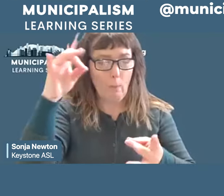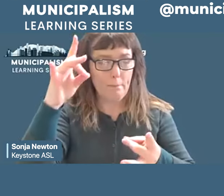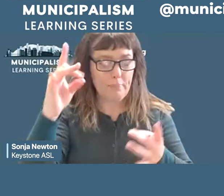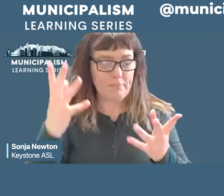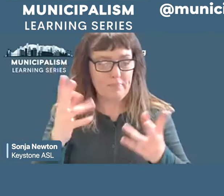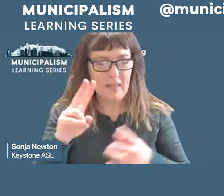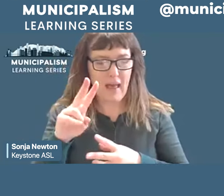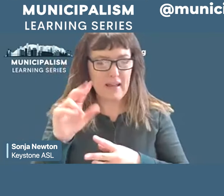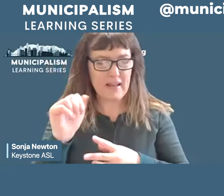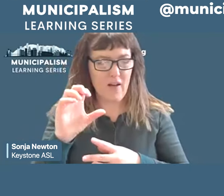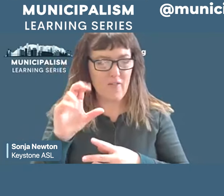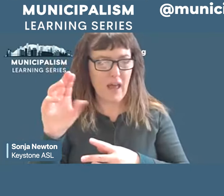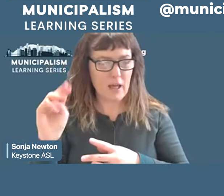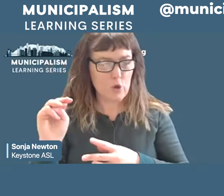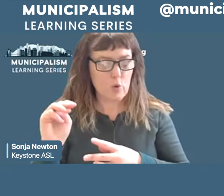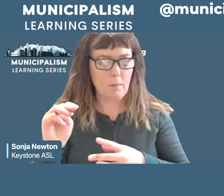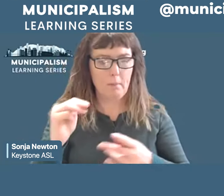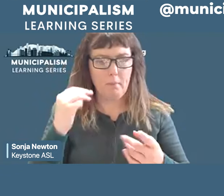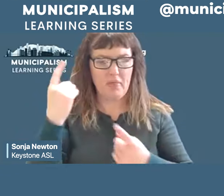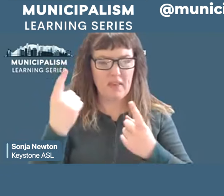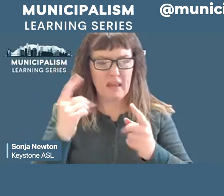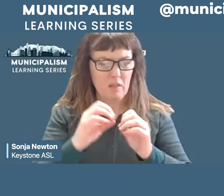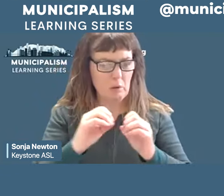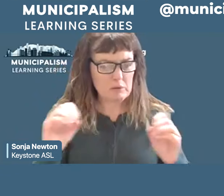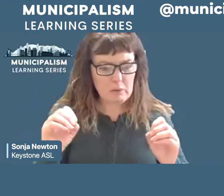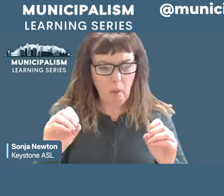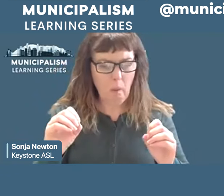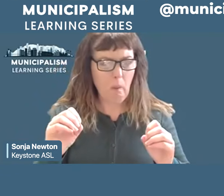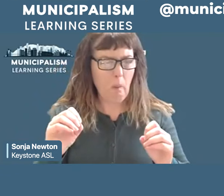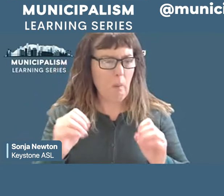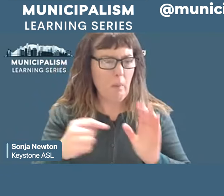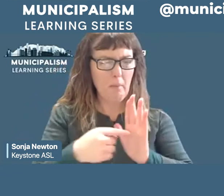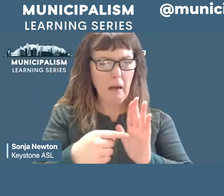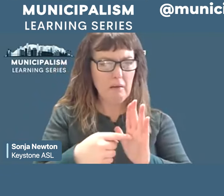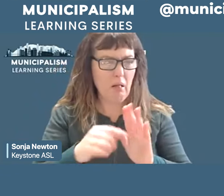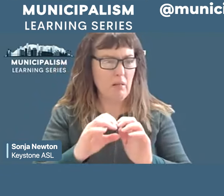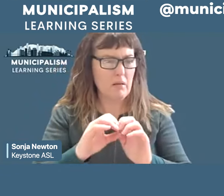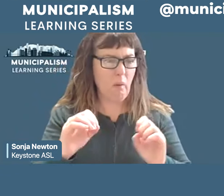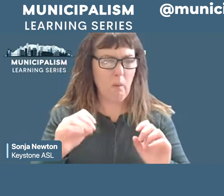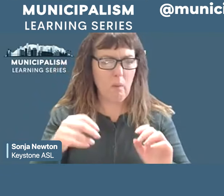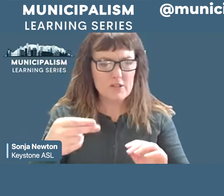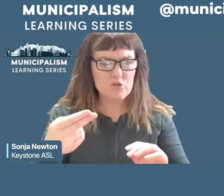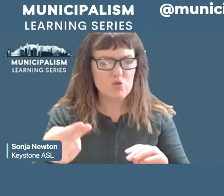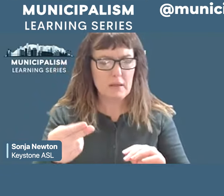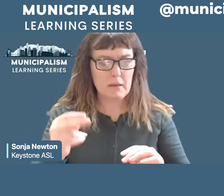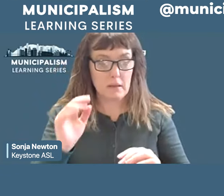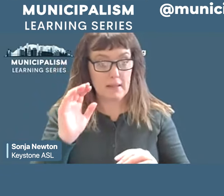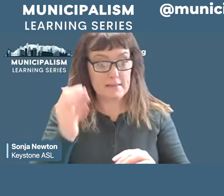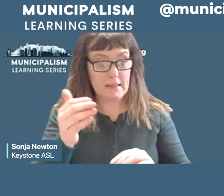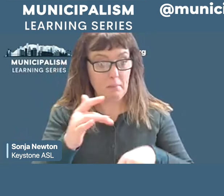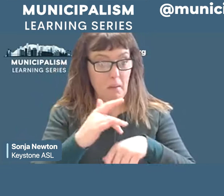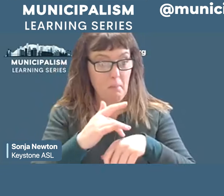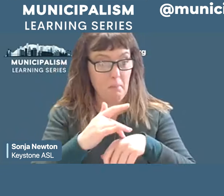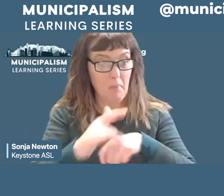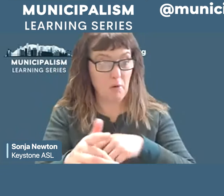models. As we read the political landscape, it may seem more barren, less hopeful, more